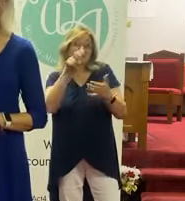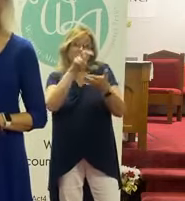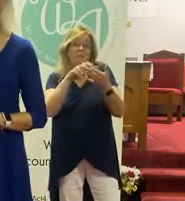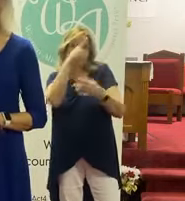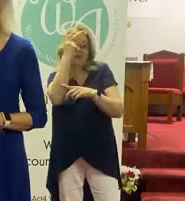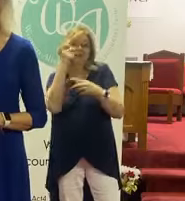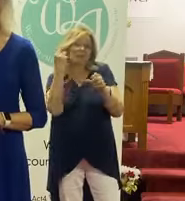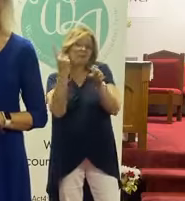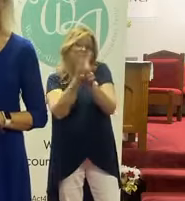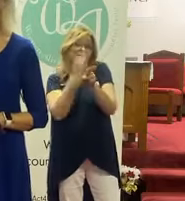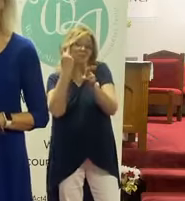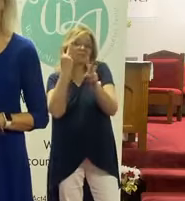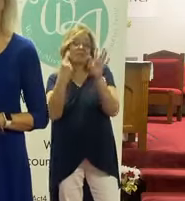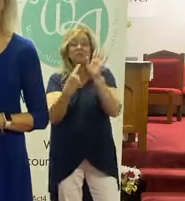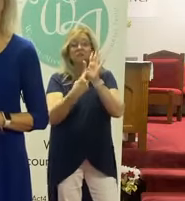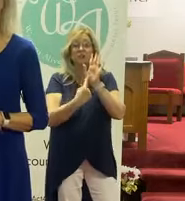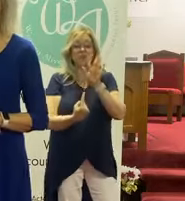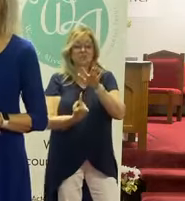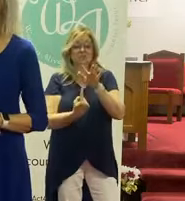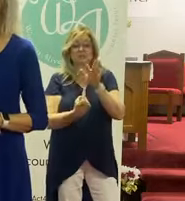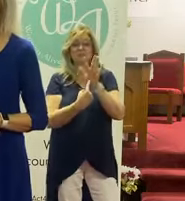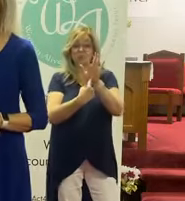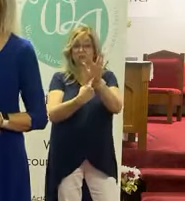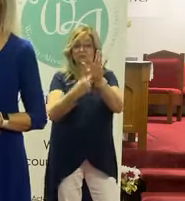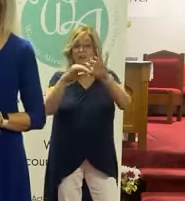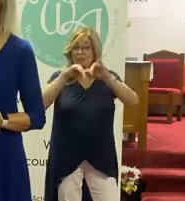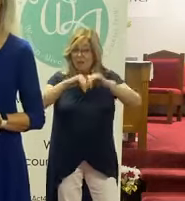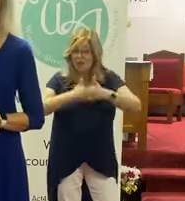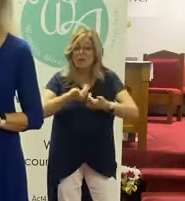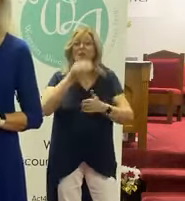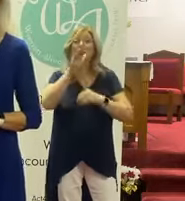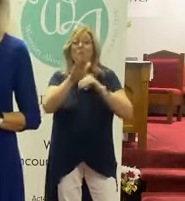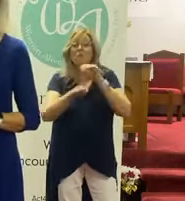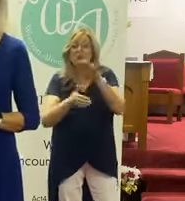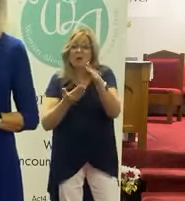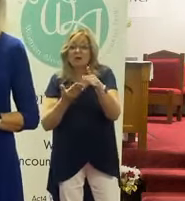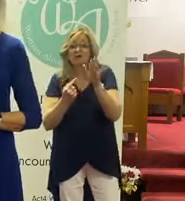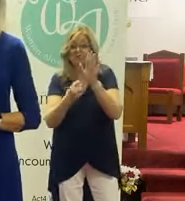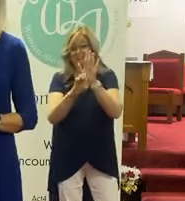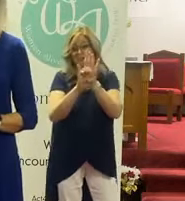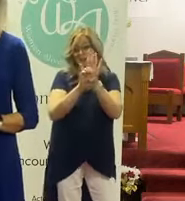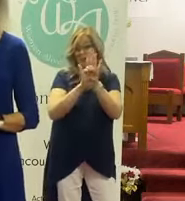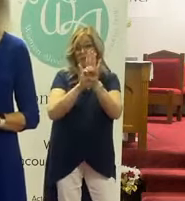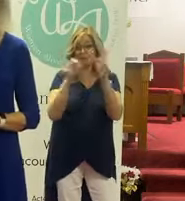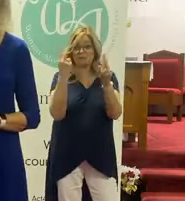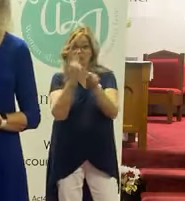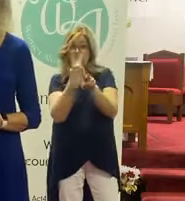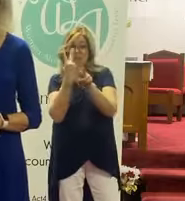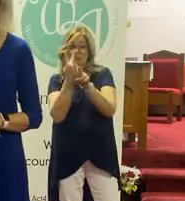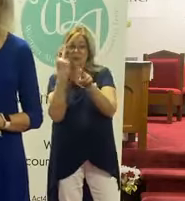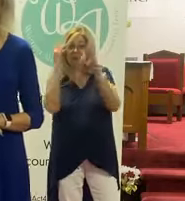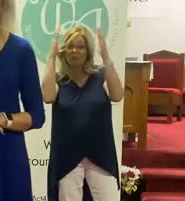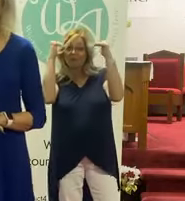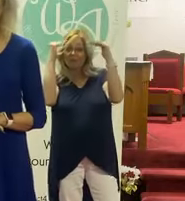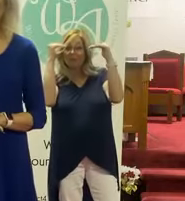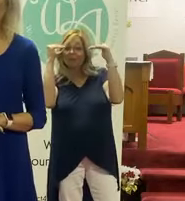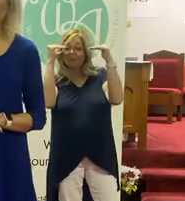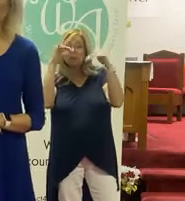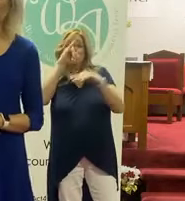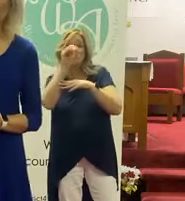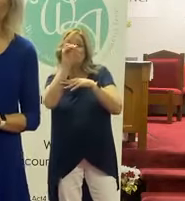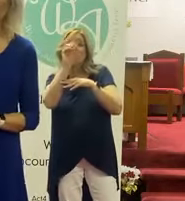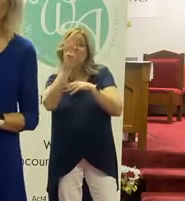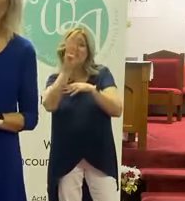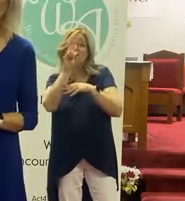there, right? Amen. And it shows us how to walk in that victory. How to get to that place of hope in his presence. And in Job